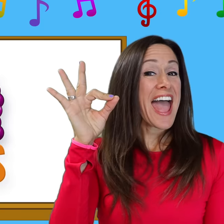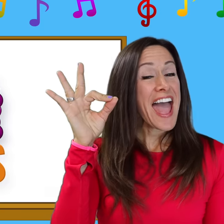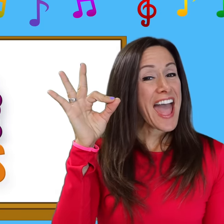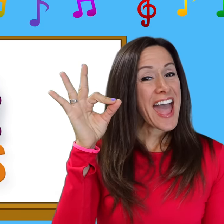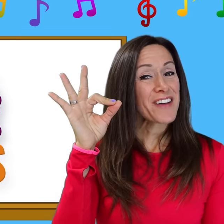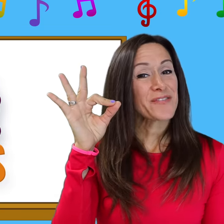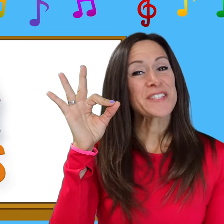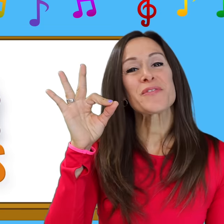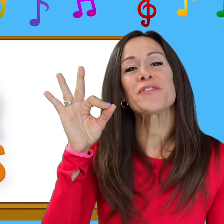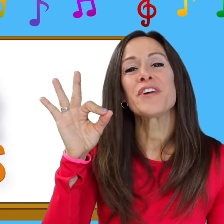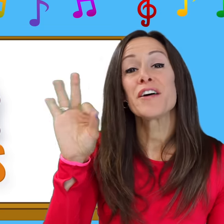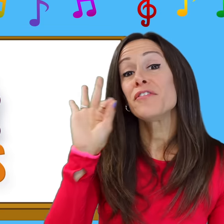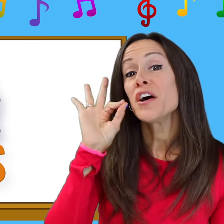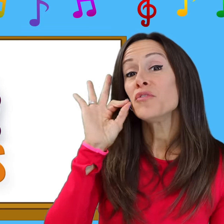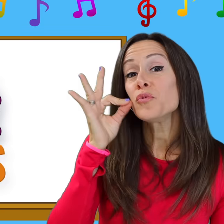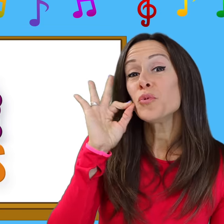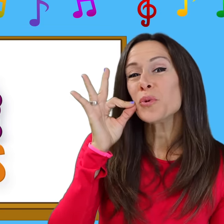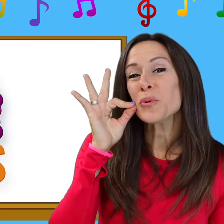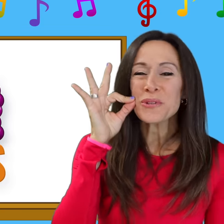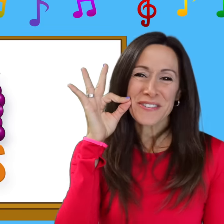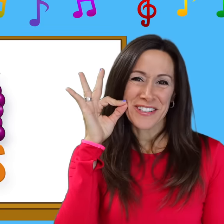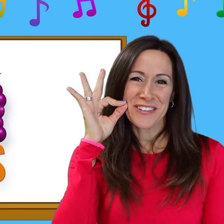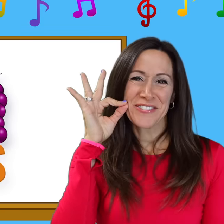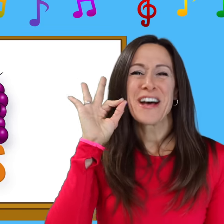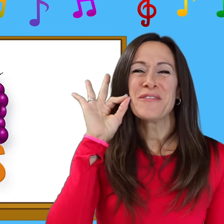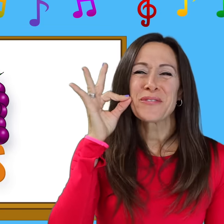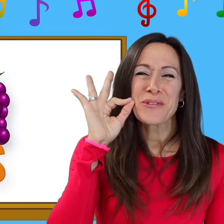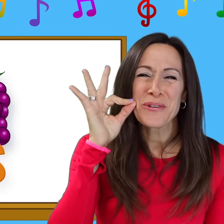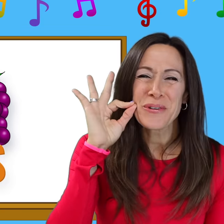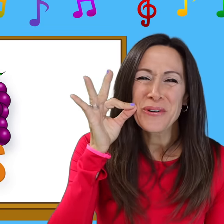is for f-f-fruit, f-f-fruit